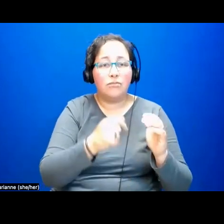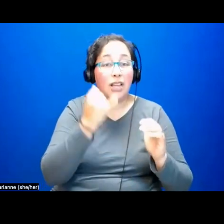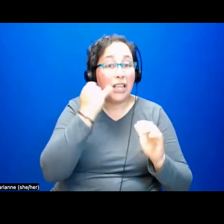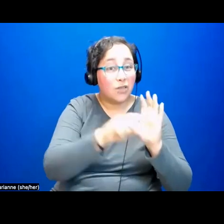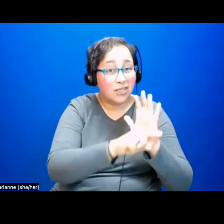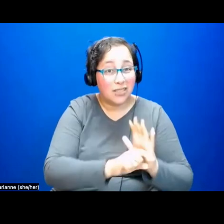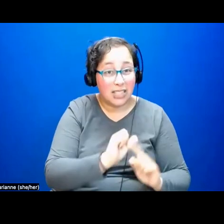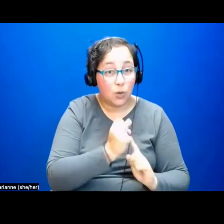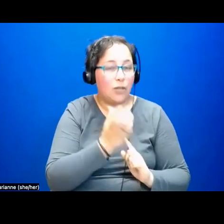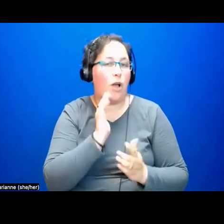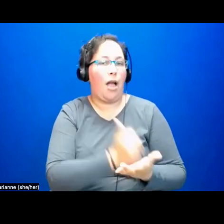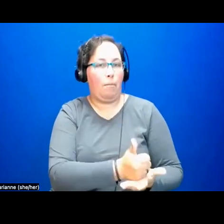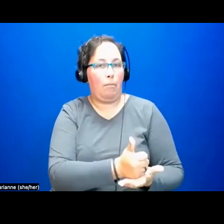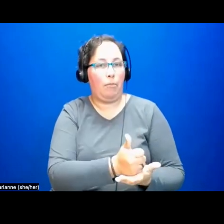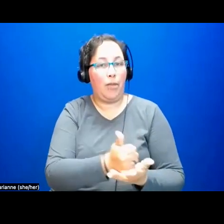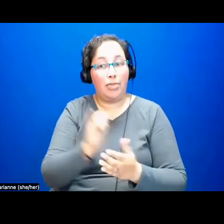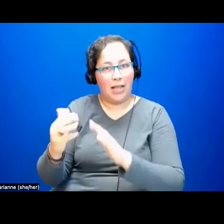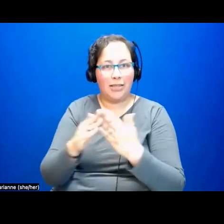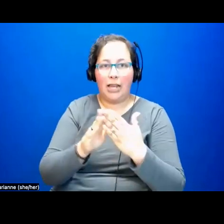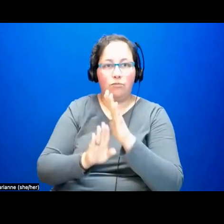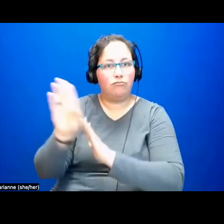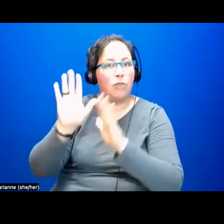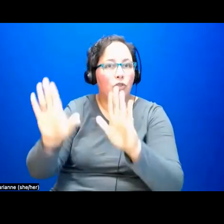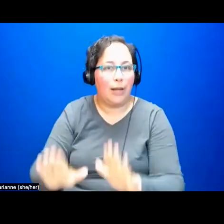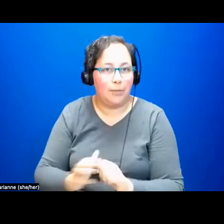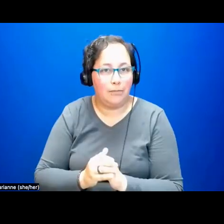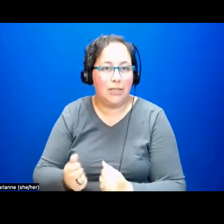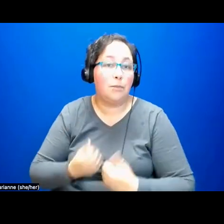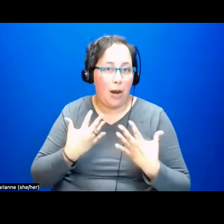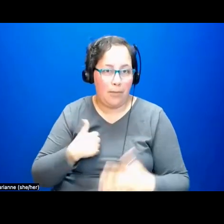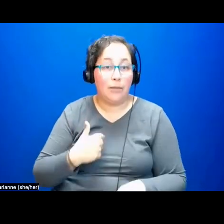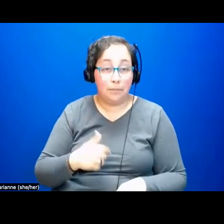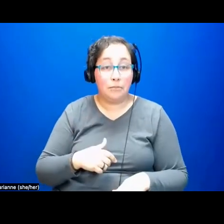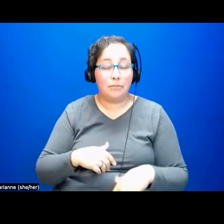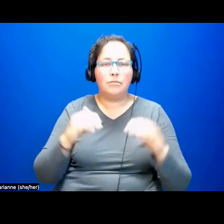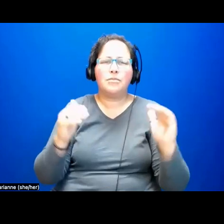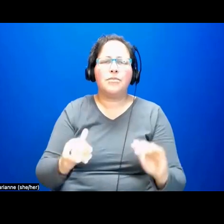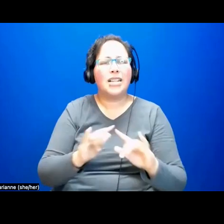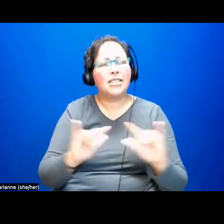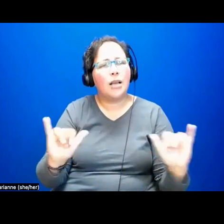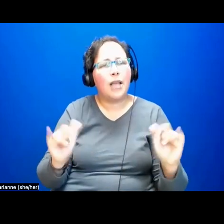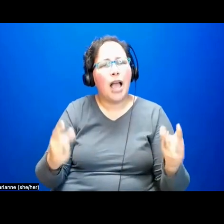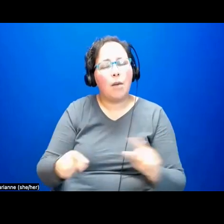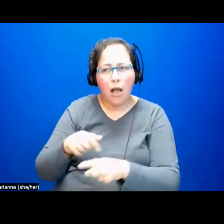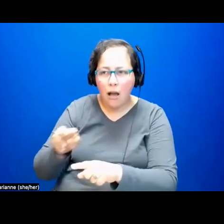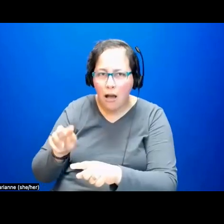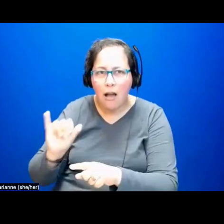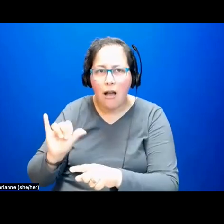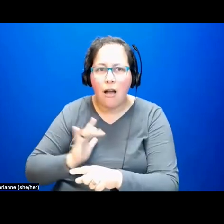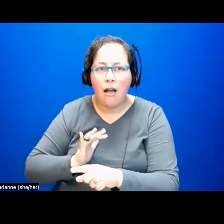comrades certainly inspired me. At the same time, again, I had some